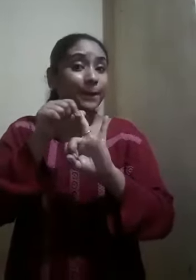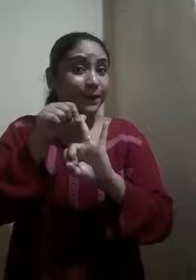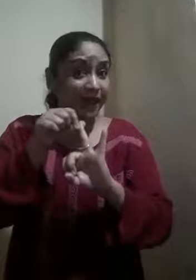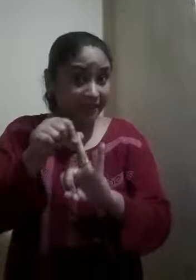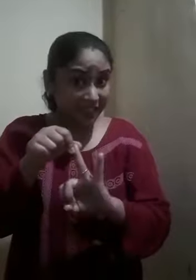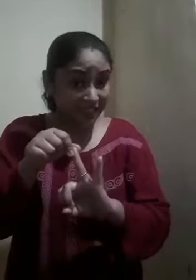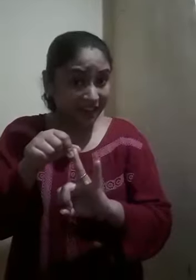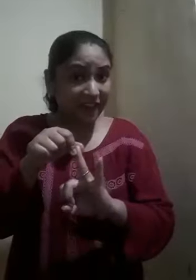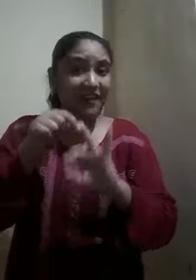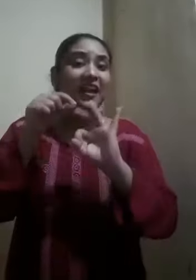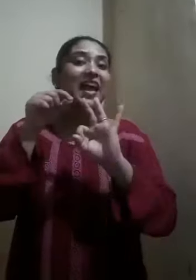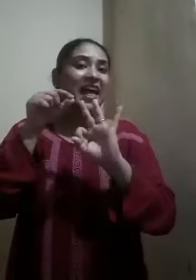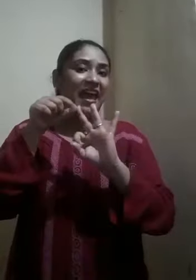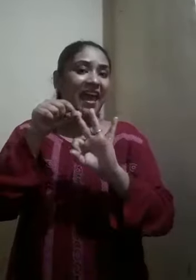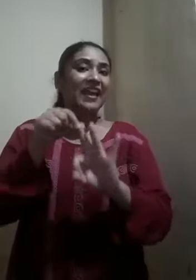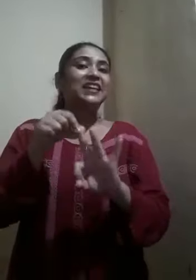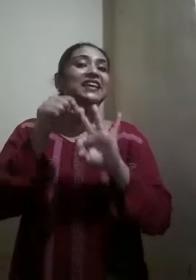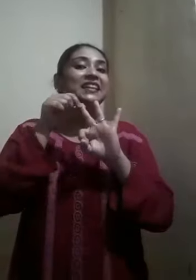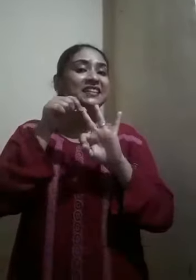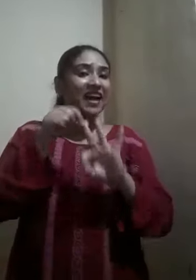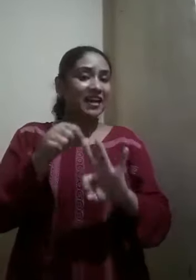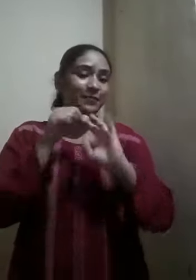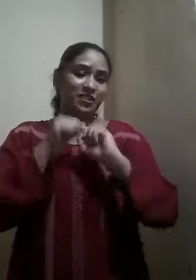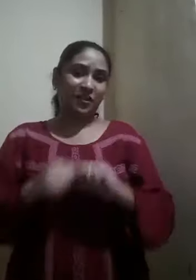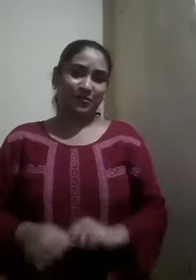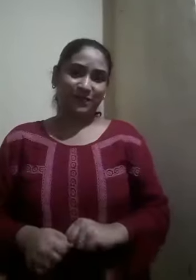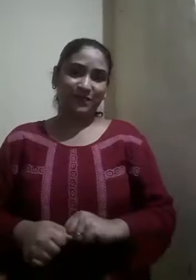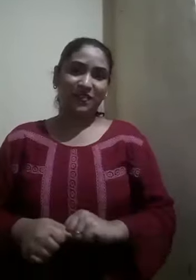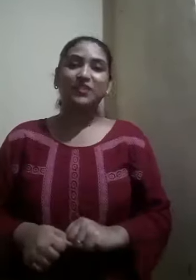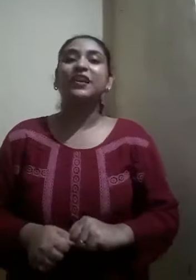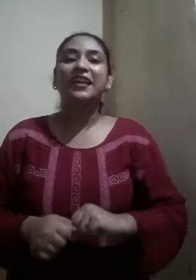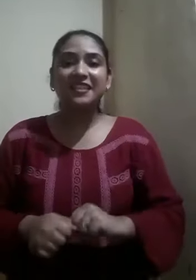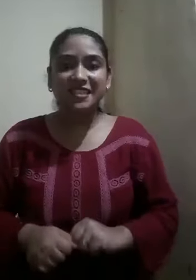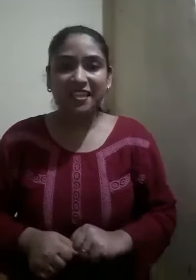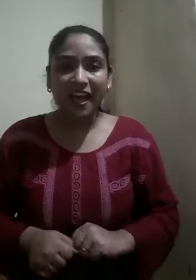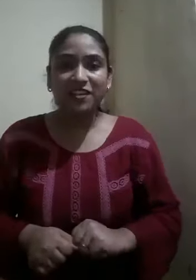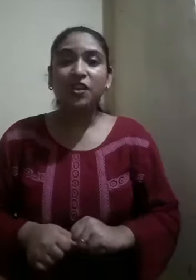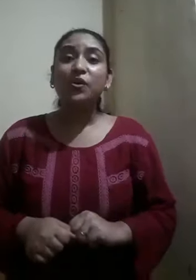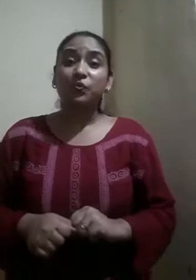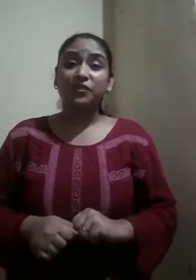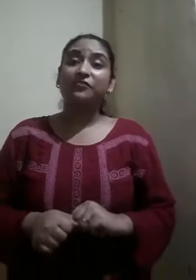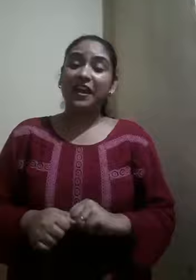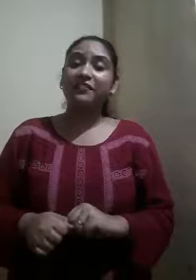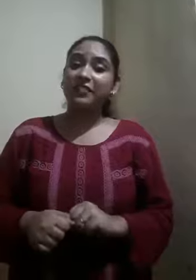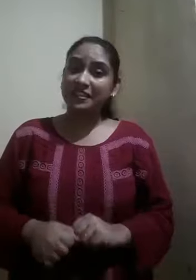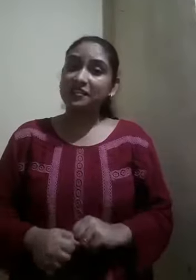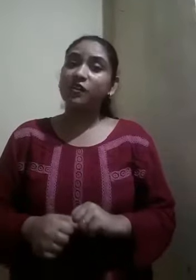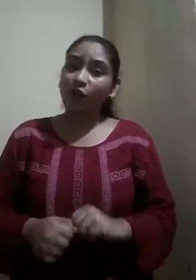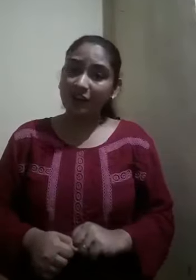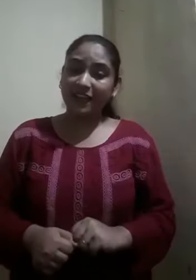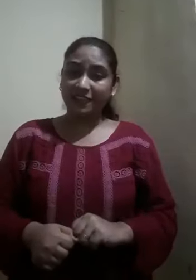piasa tha and tali bajau. So let us start with the five little organs.